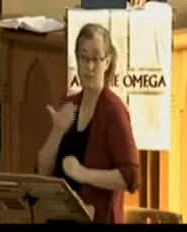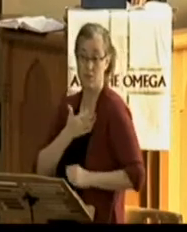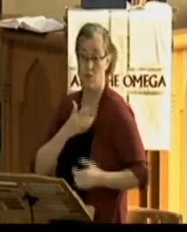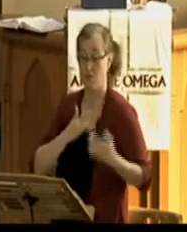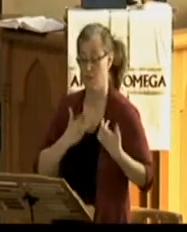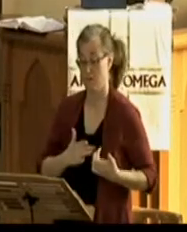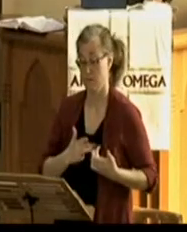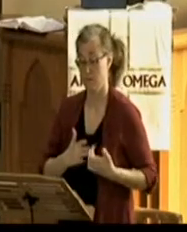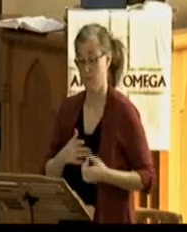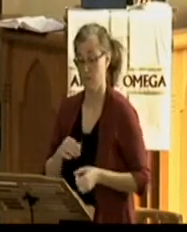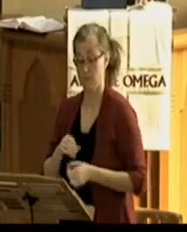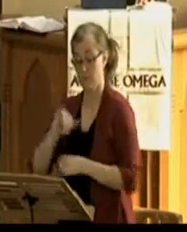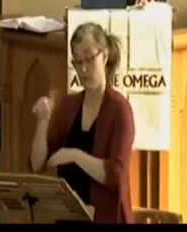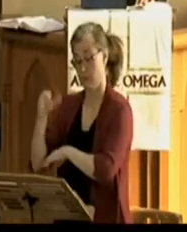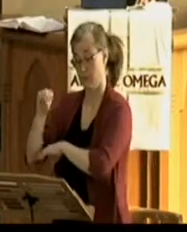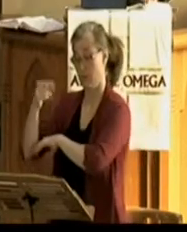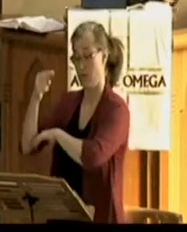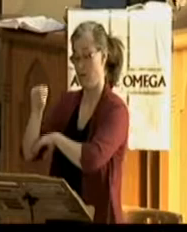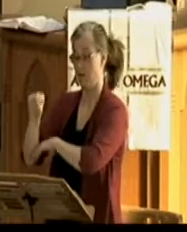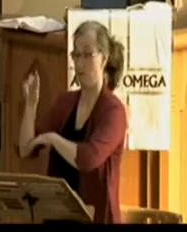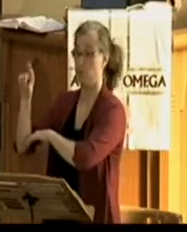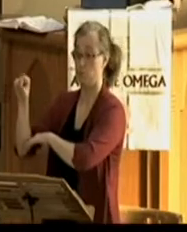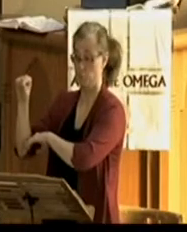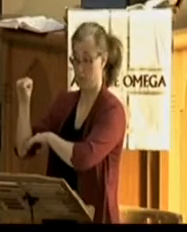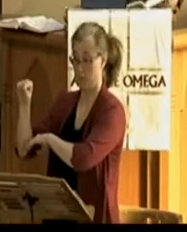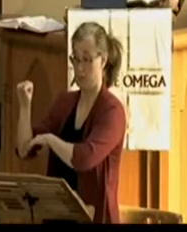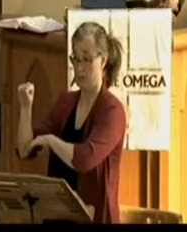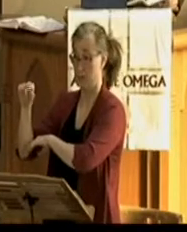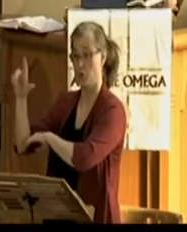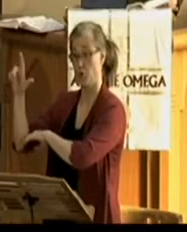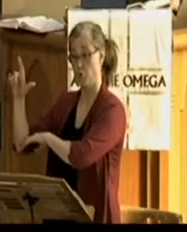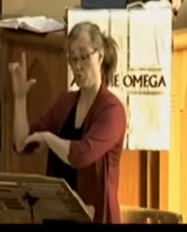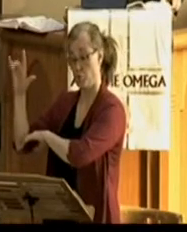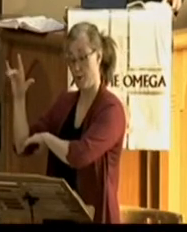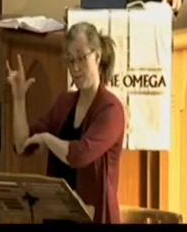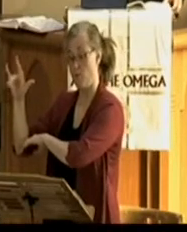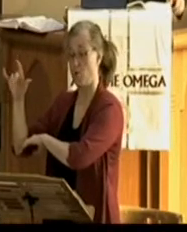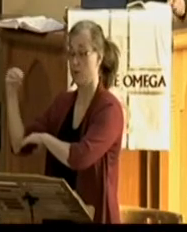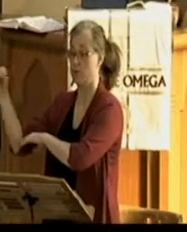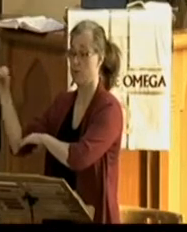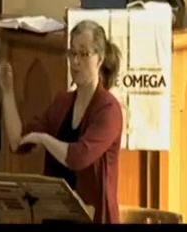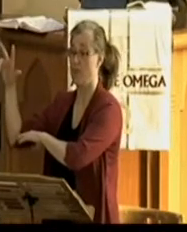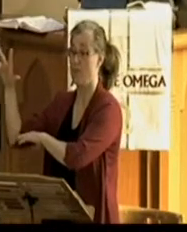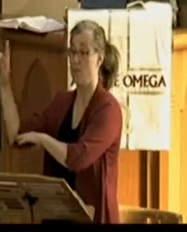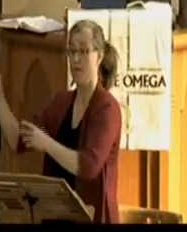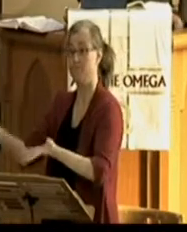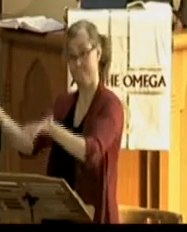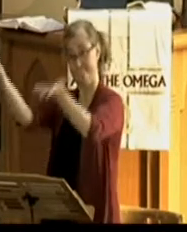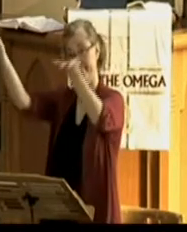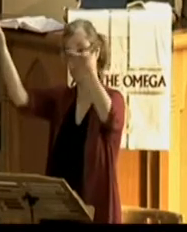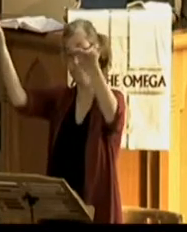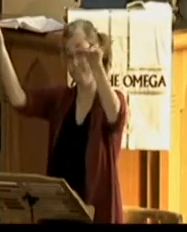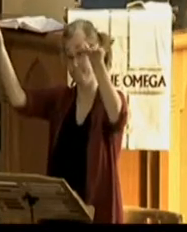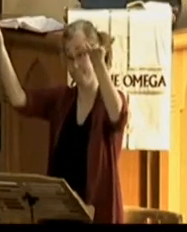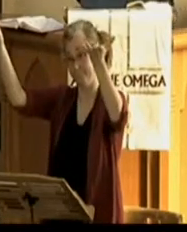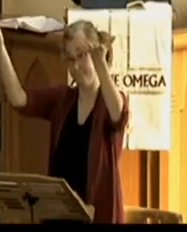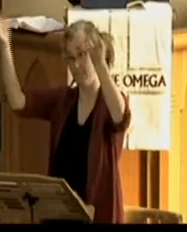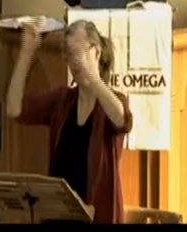24 through 31. And hear God's word and let us stand out of honor and respect for God's word, his